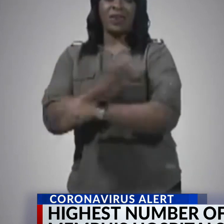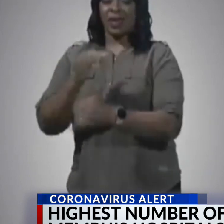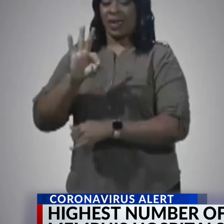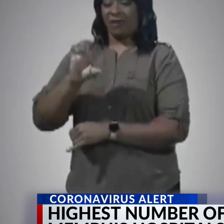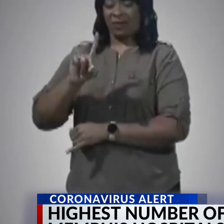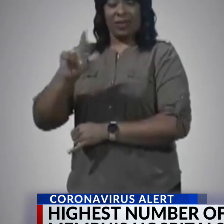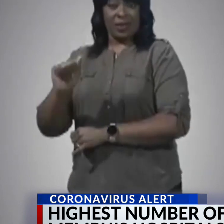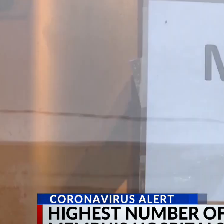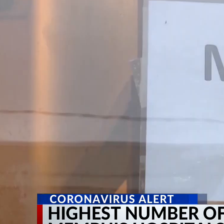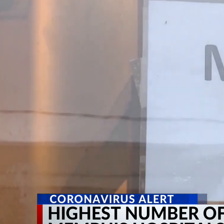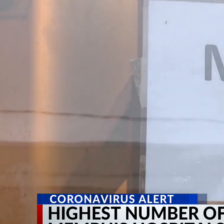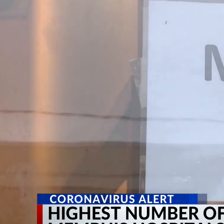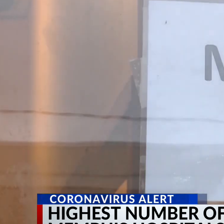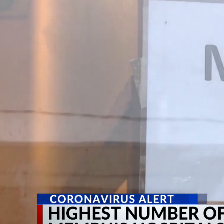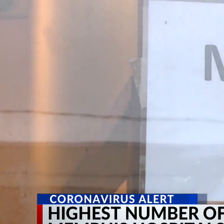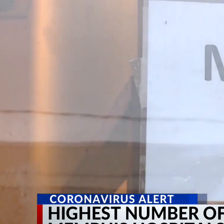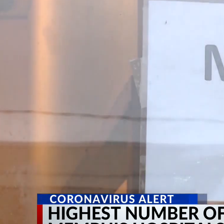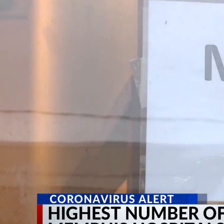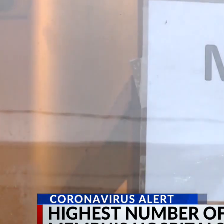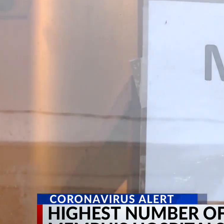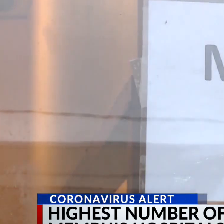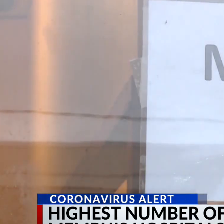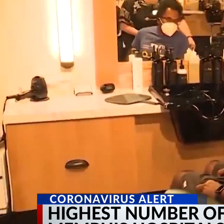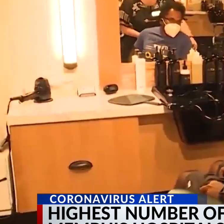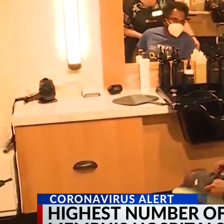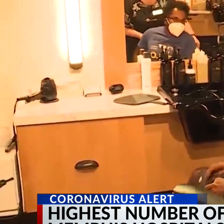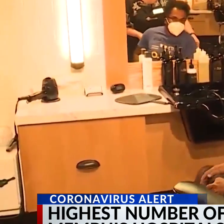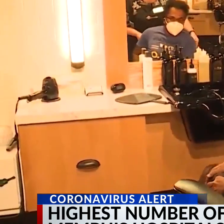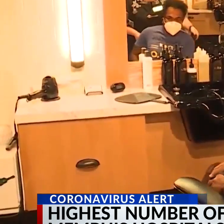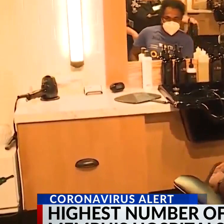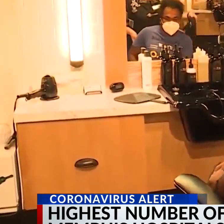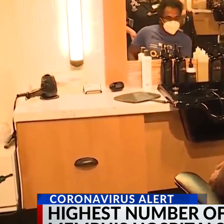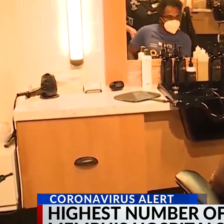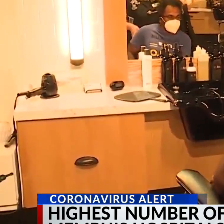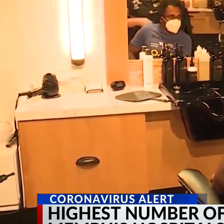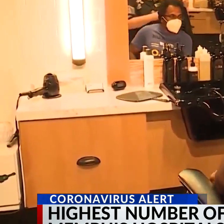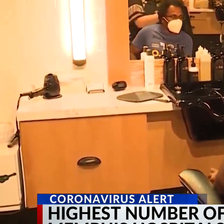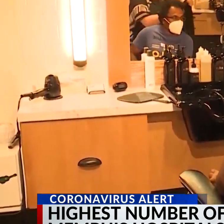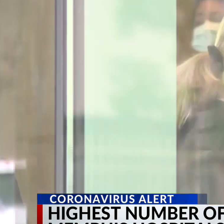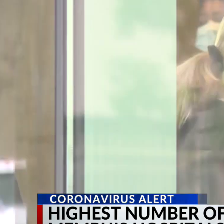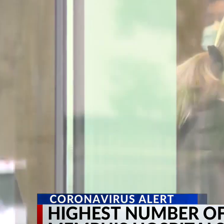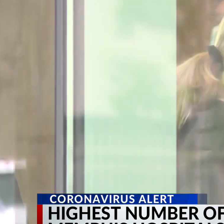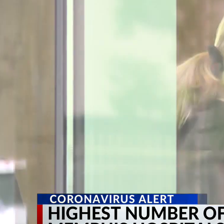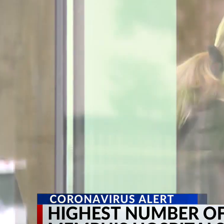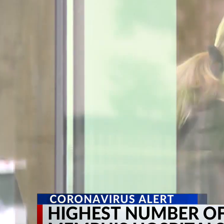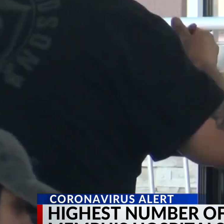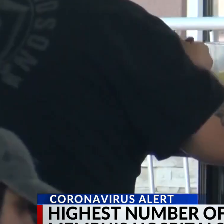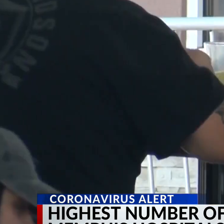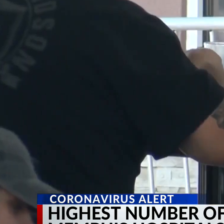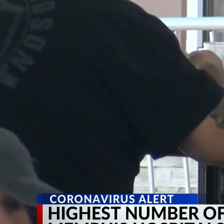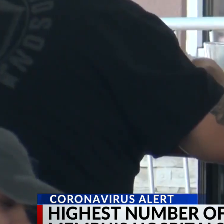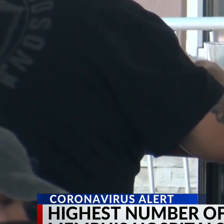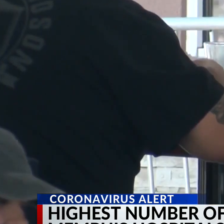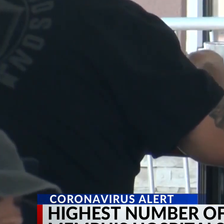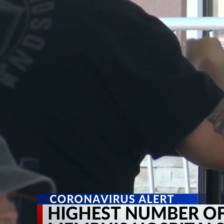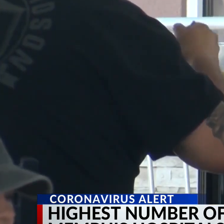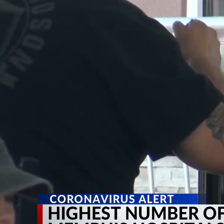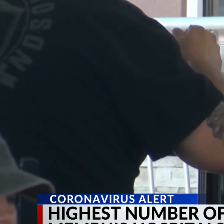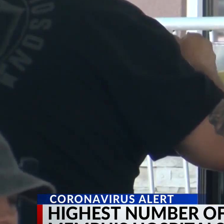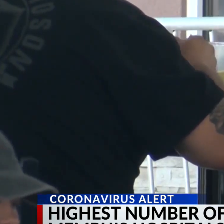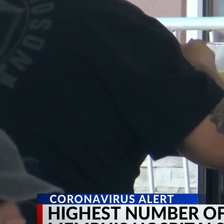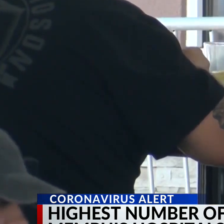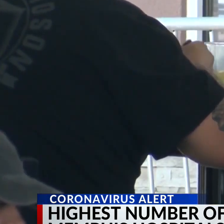approval has been received. And the current mask mandate will likely be renewed without any drastic changes for businesses and restaurants.